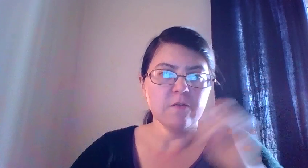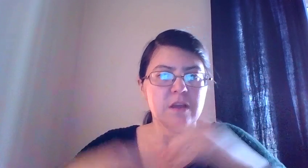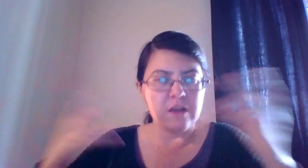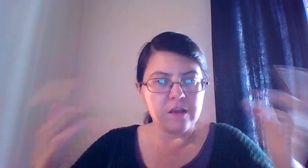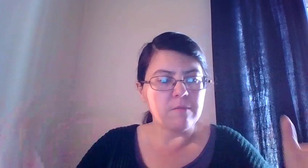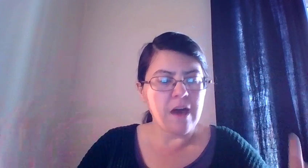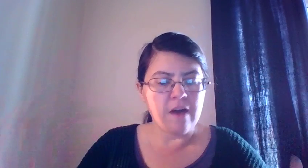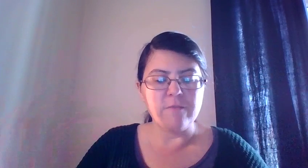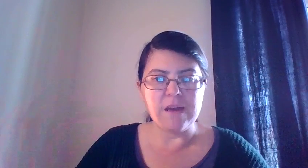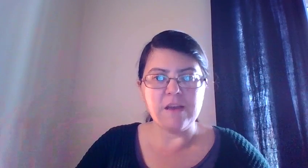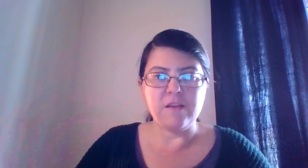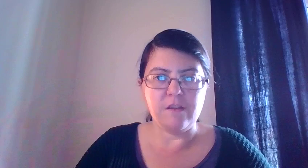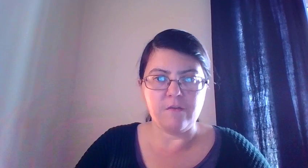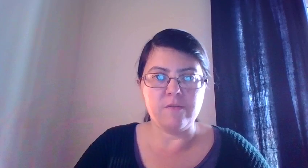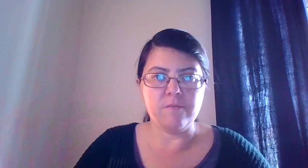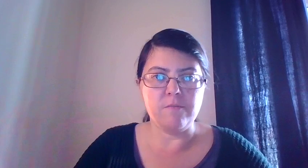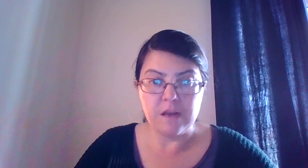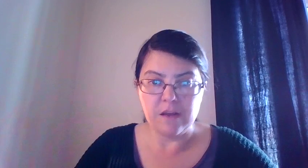it can have many different meanings.